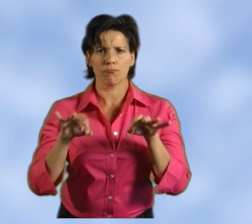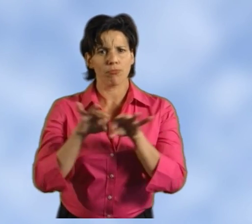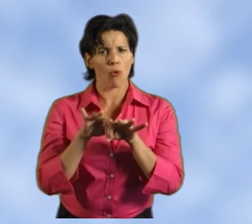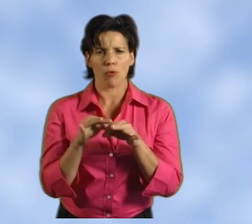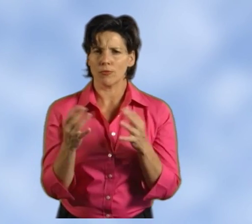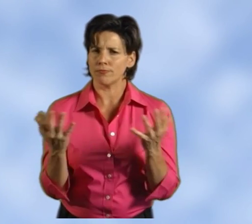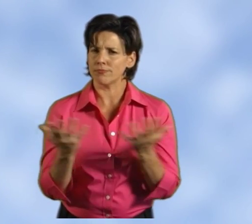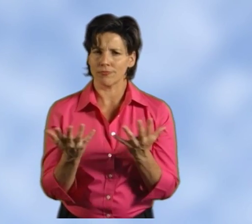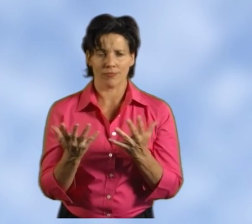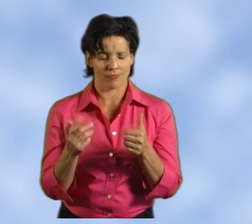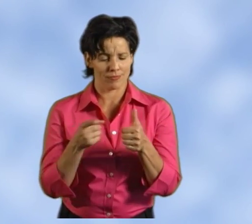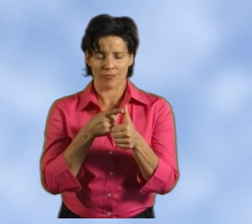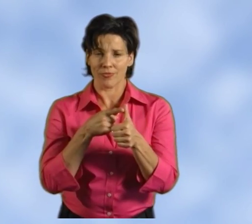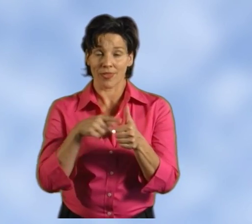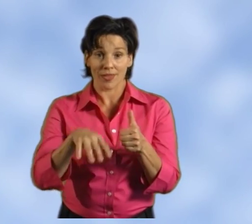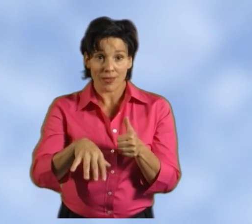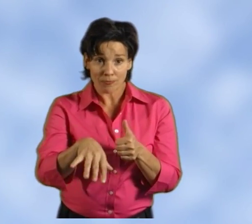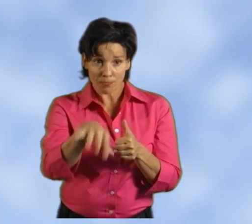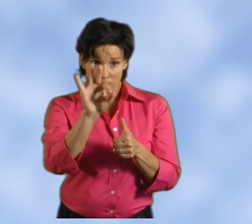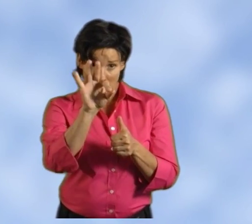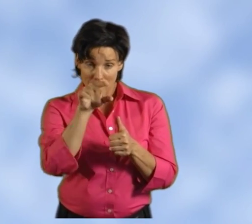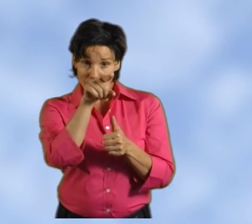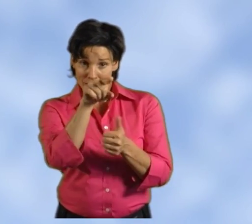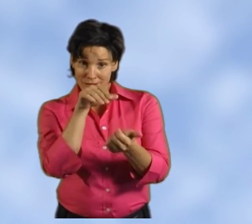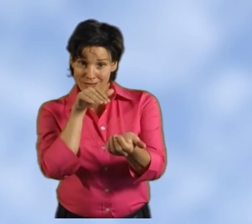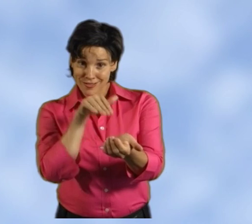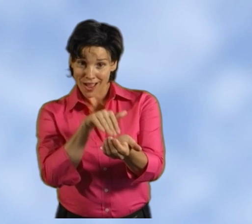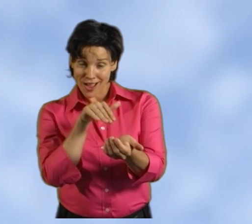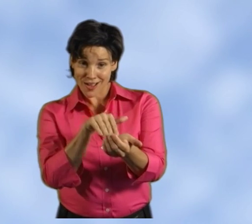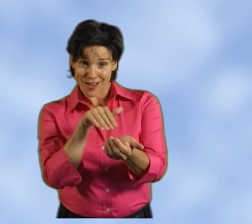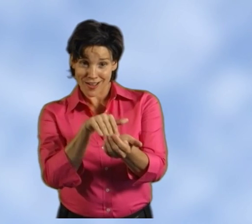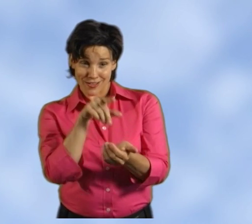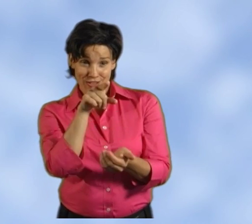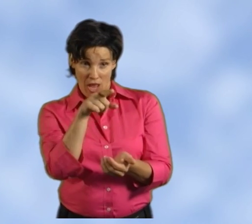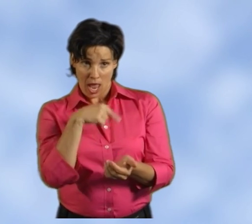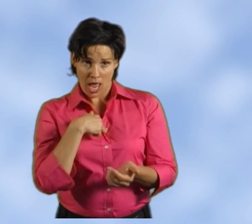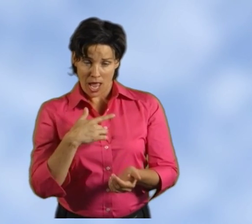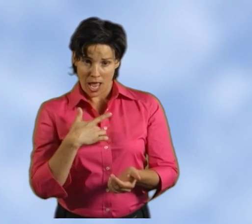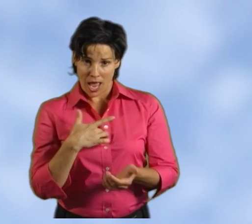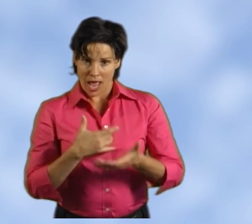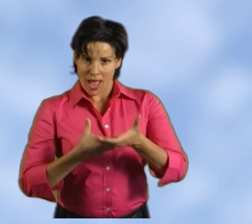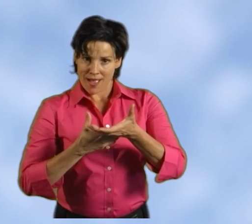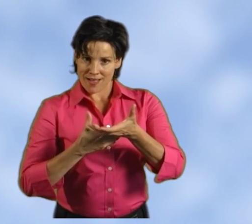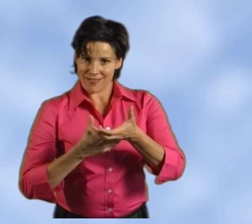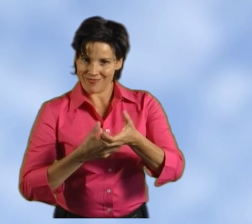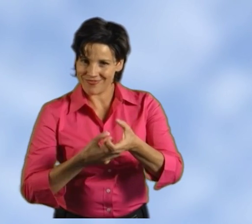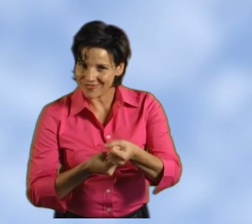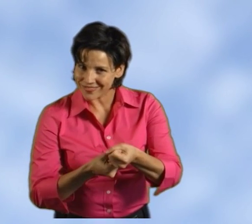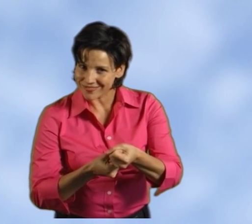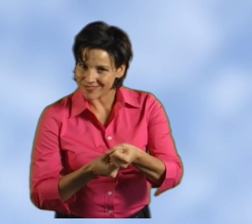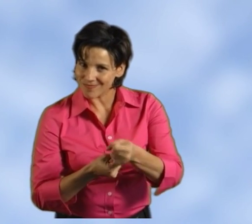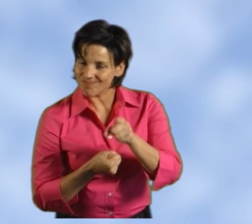is be sure that she has identified a doctor that she trusts.